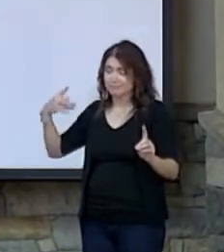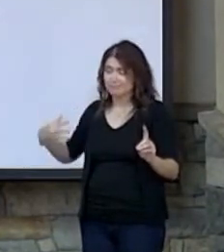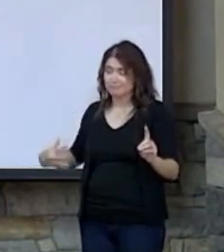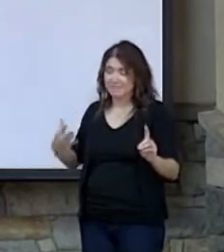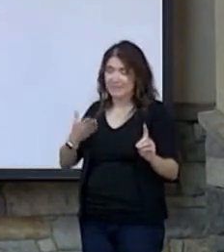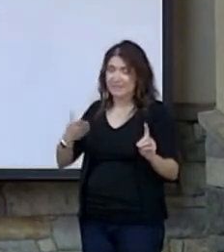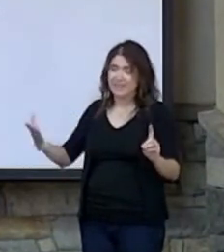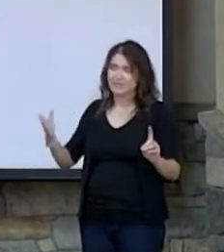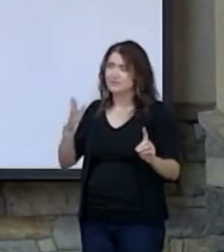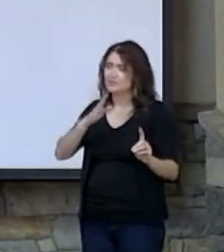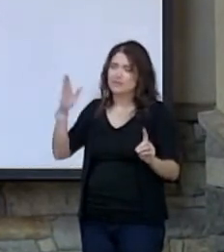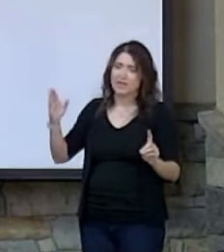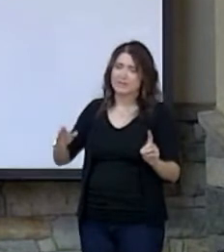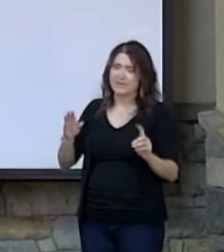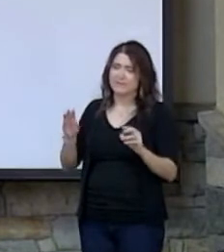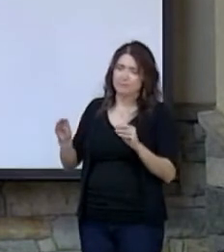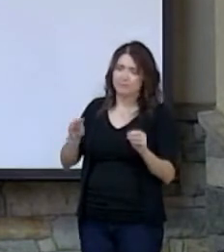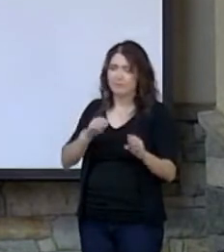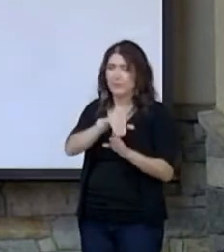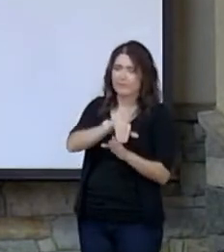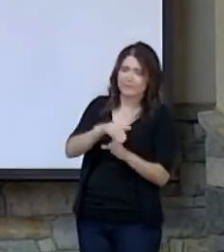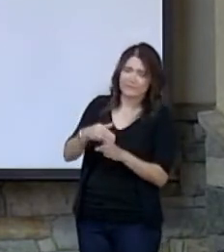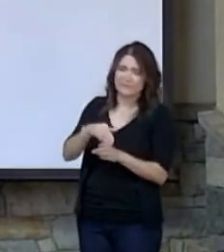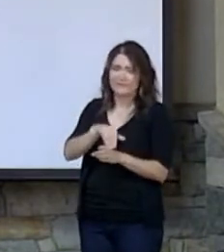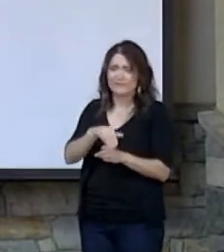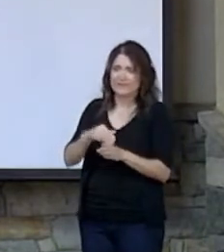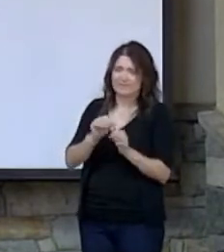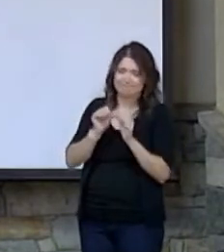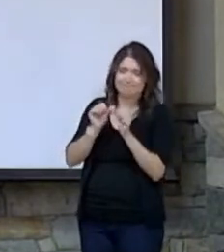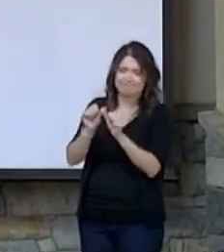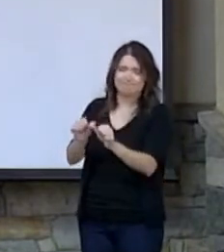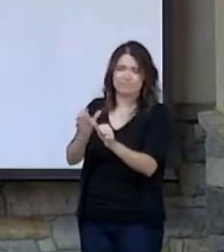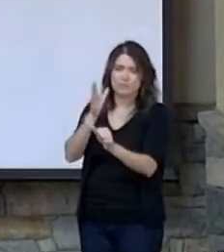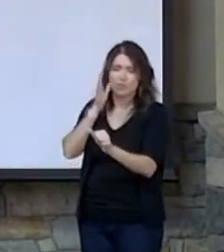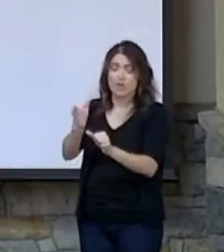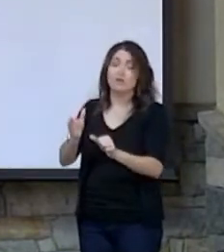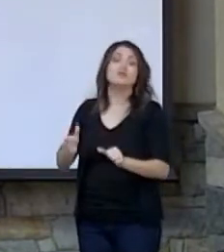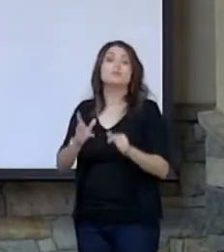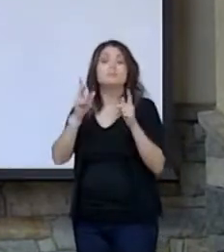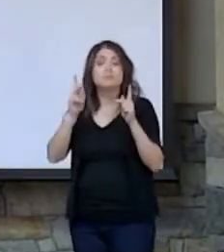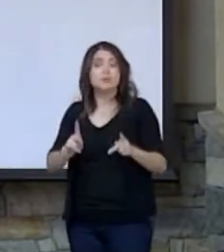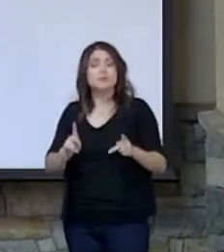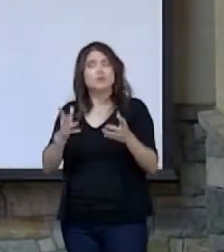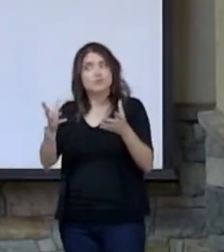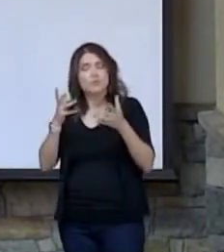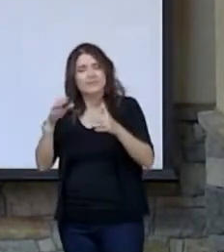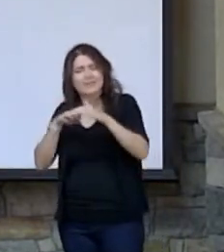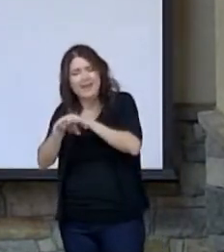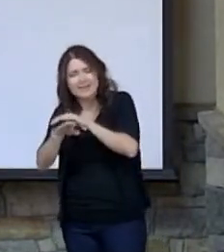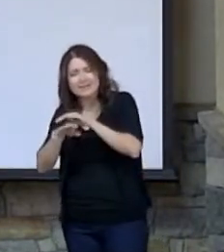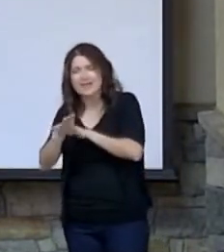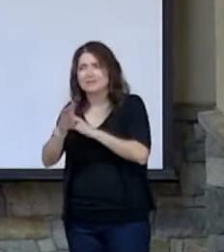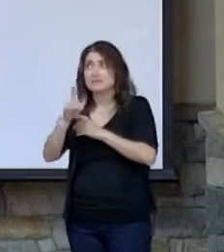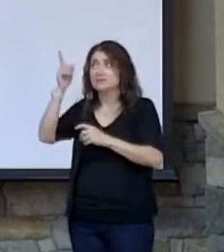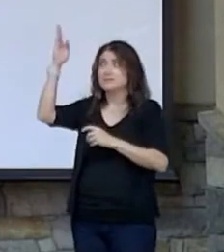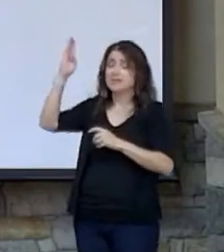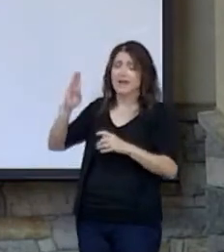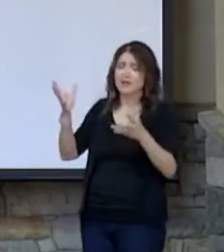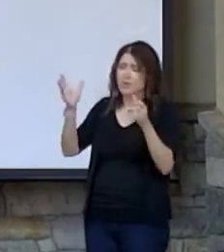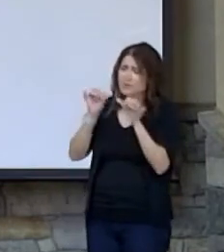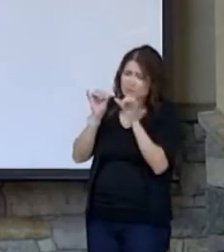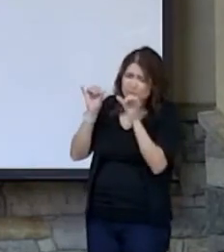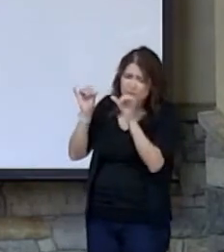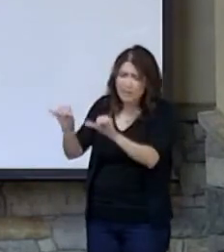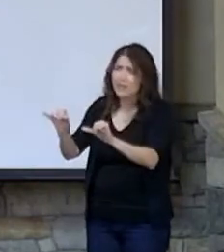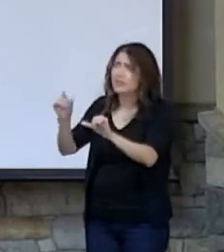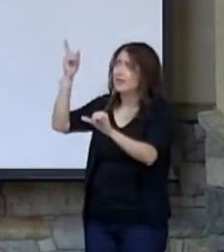moved. You see, the person that wants to have access to God, that wants to dwell in God's presence,